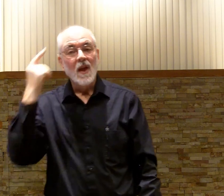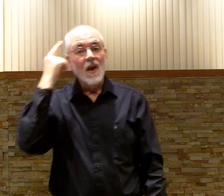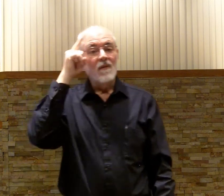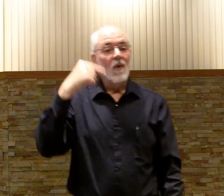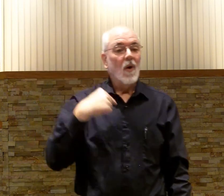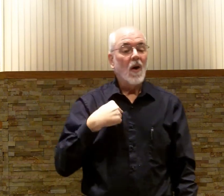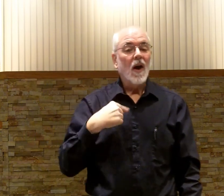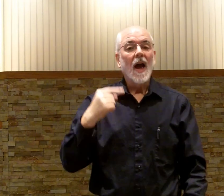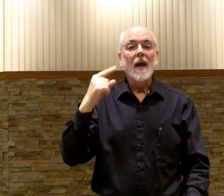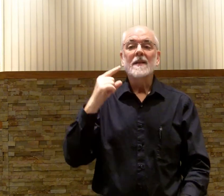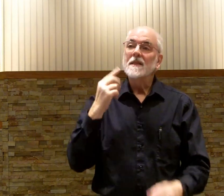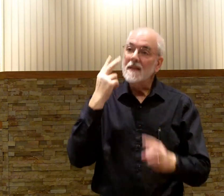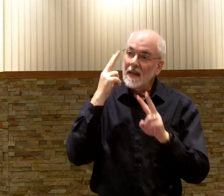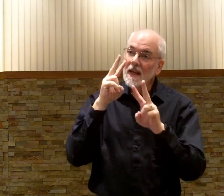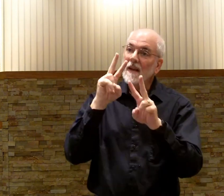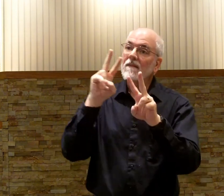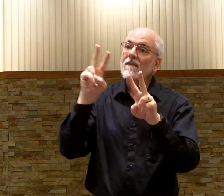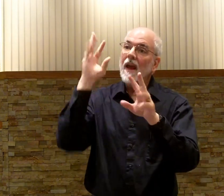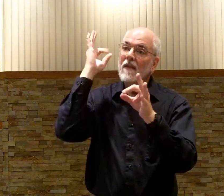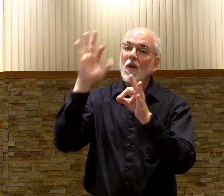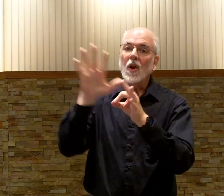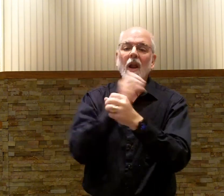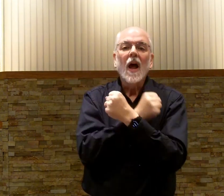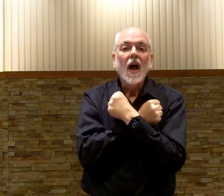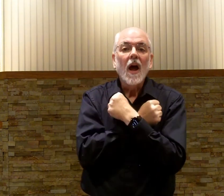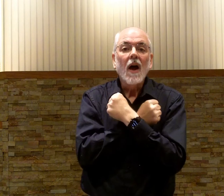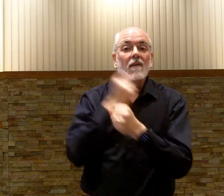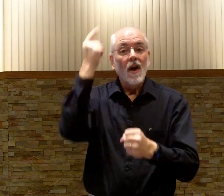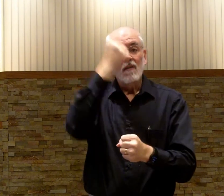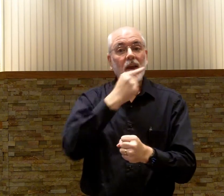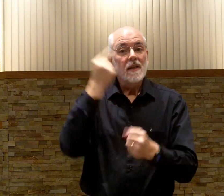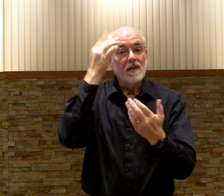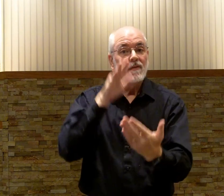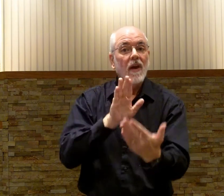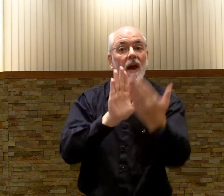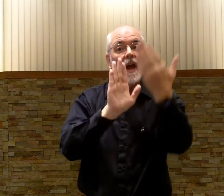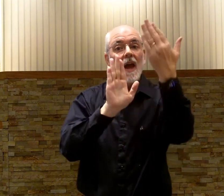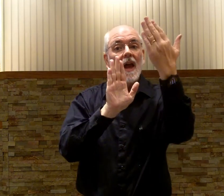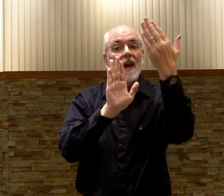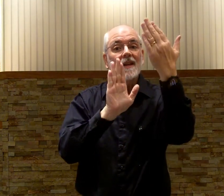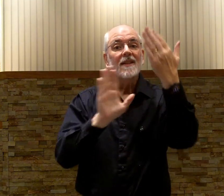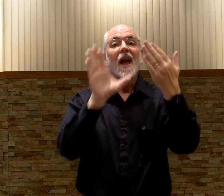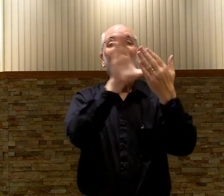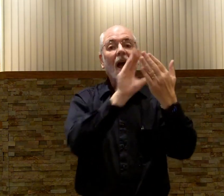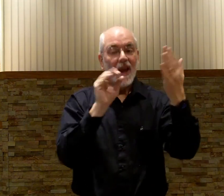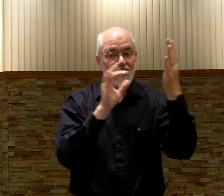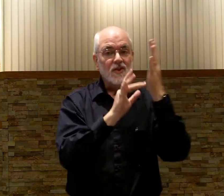For I've seen faithful love face to face And